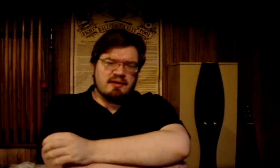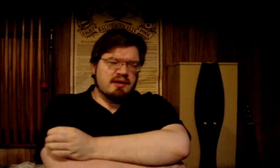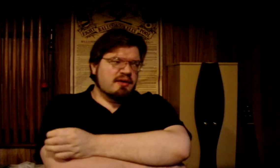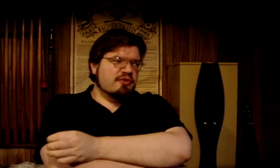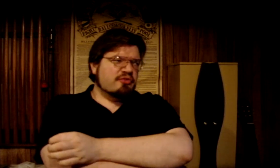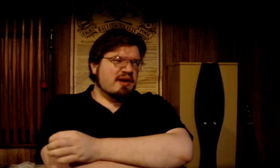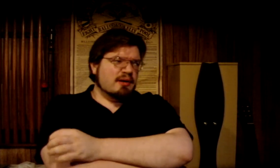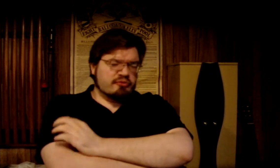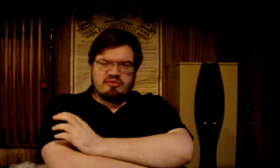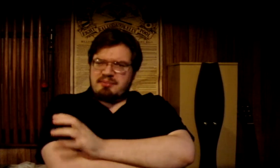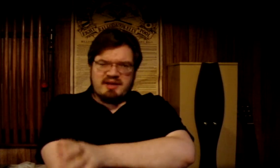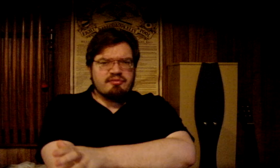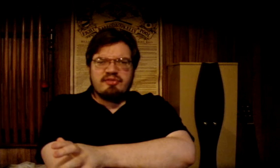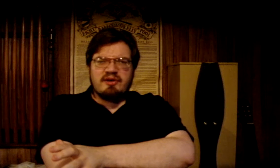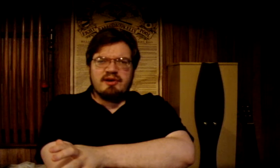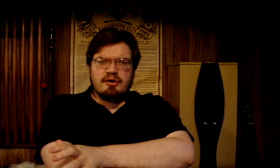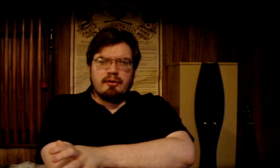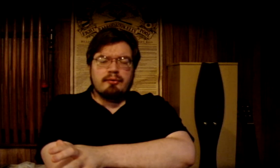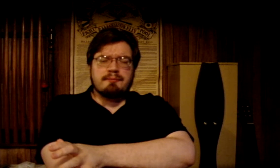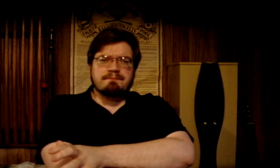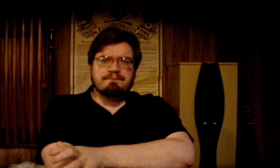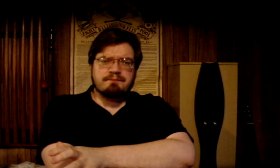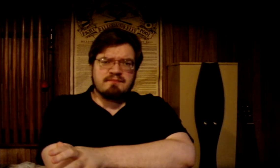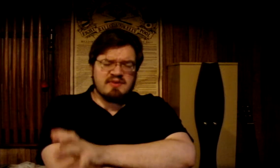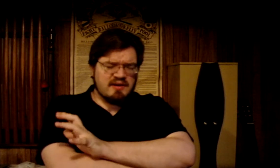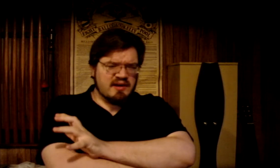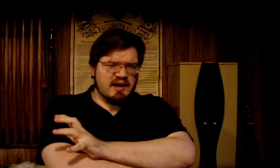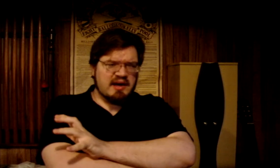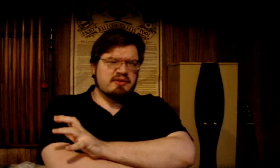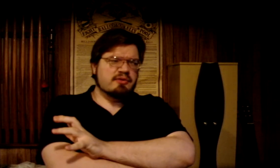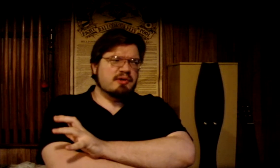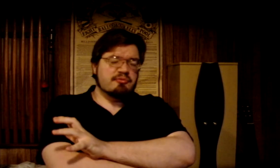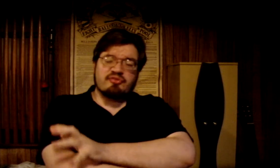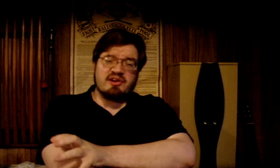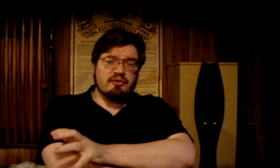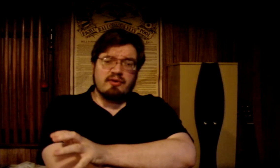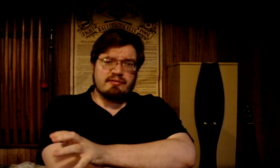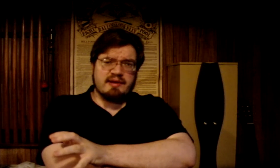Say, I'm scrapping everything I know and I'm starting all over again.